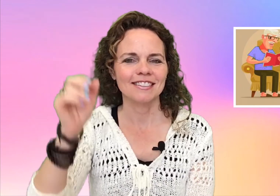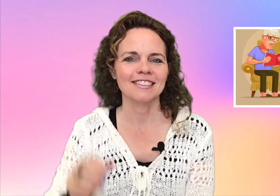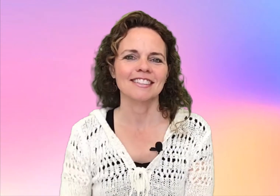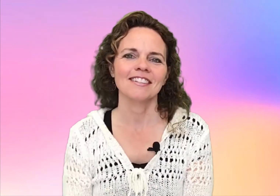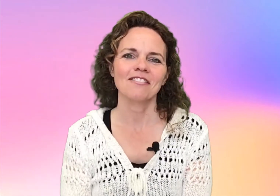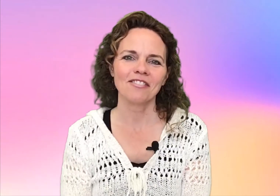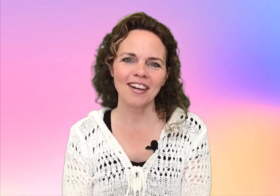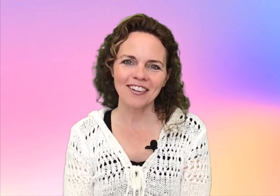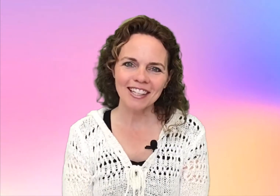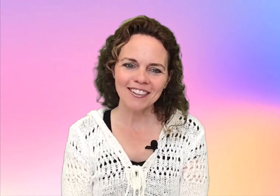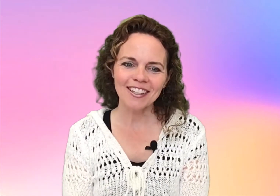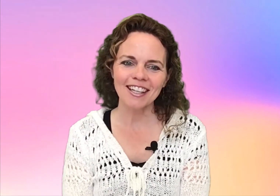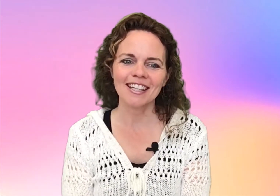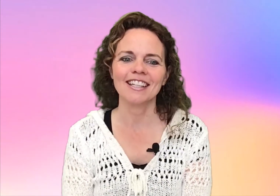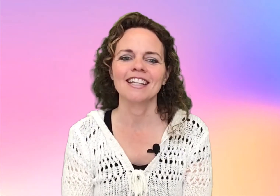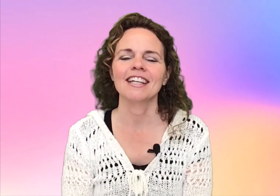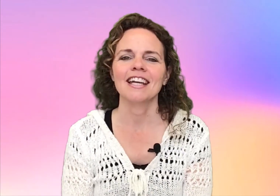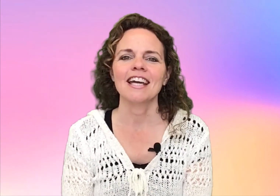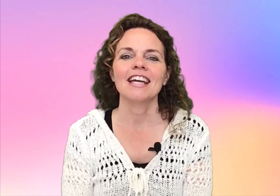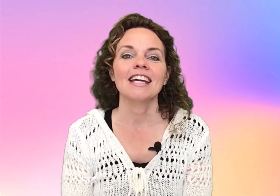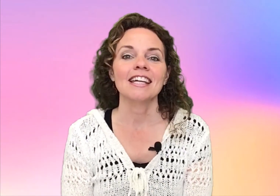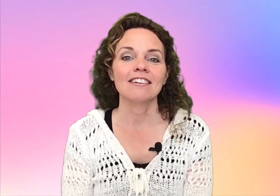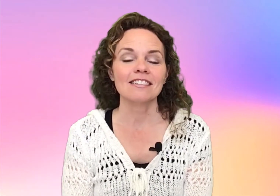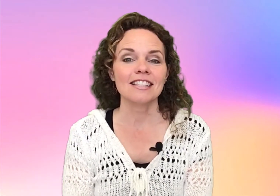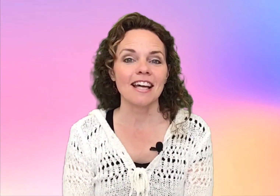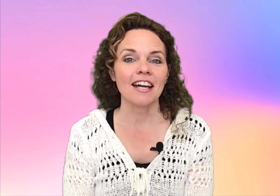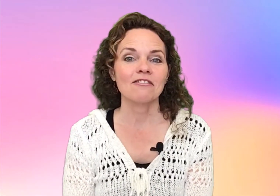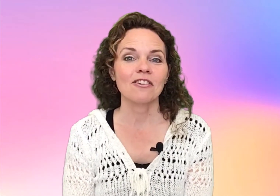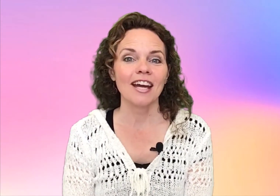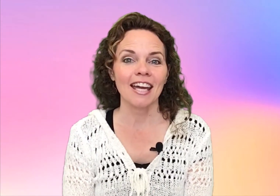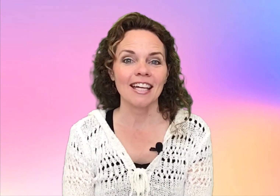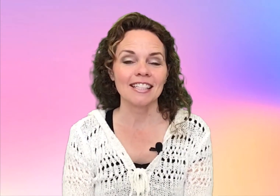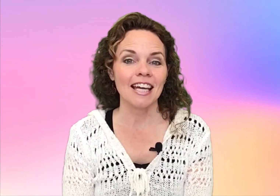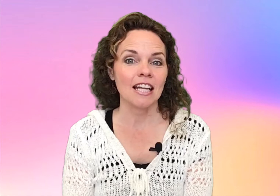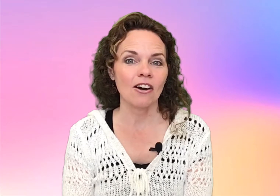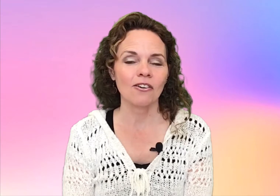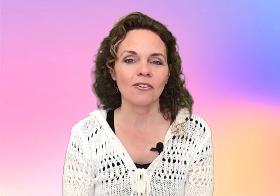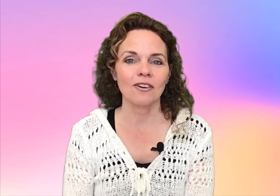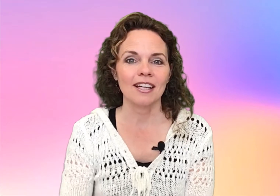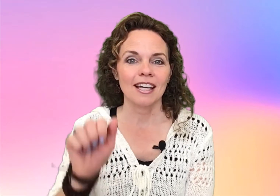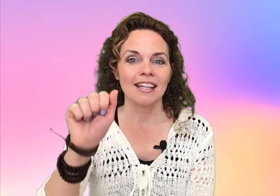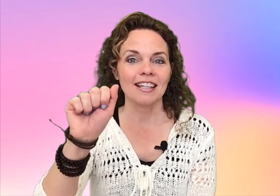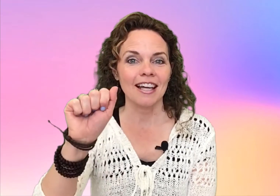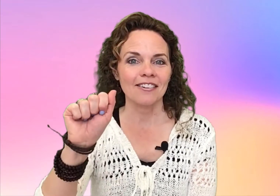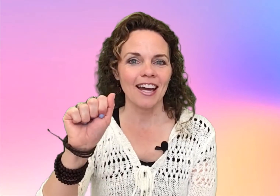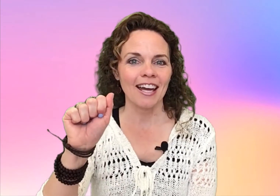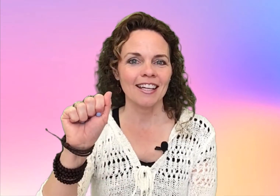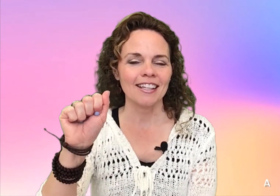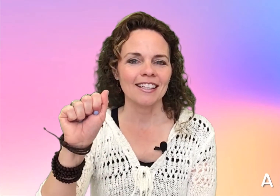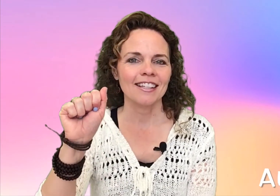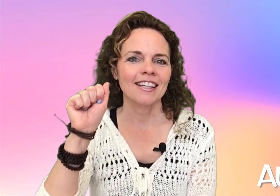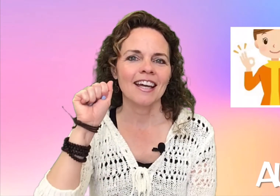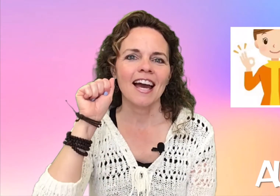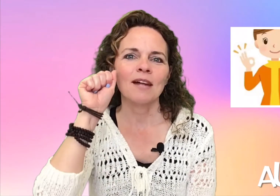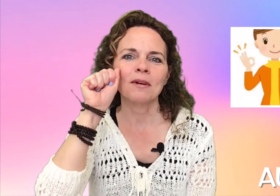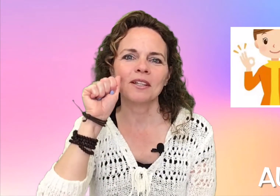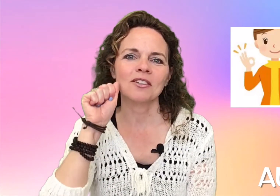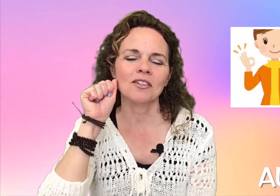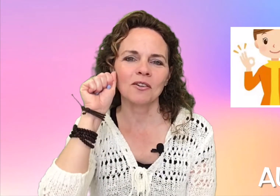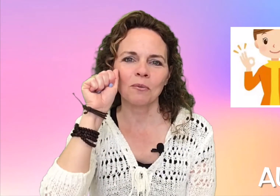Very good. Here's the sign for aunt and uncle. The letter A and make a circle by